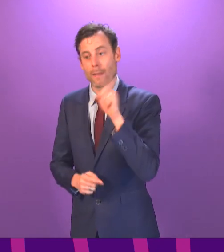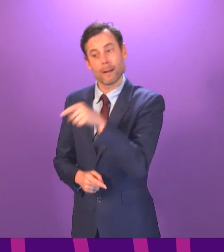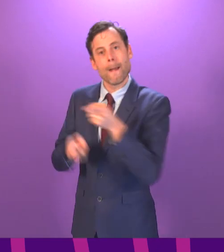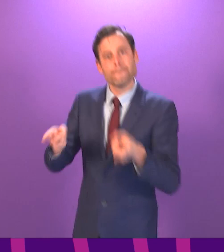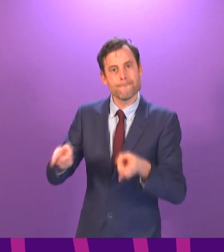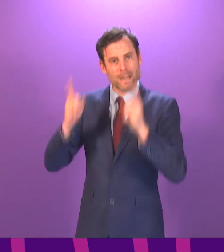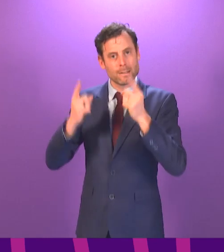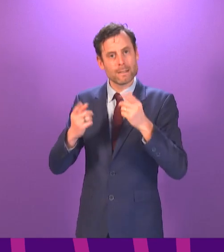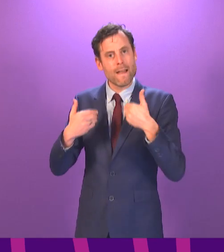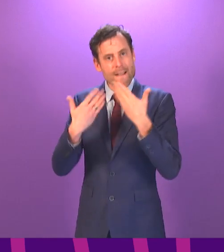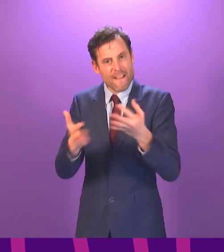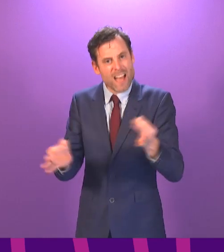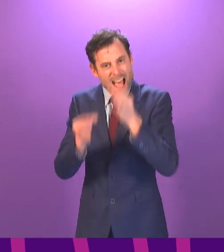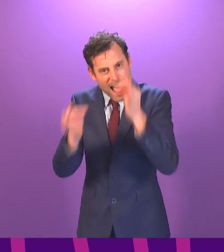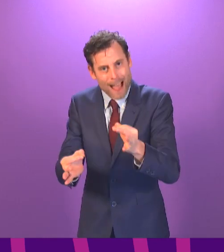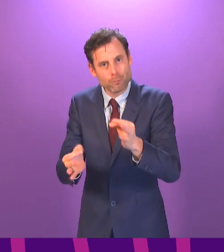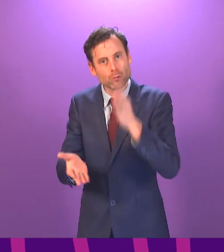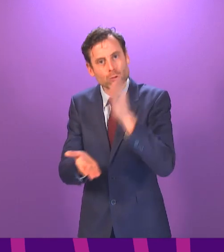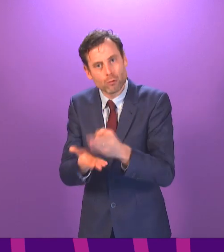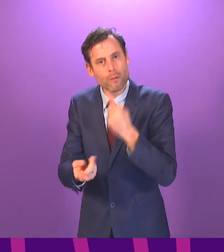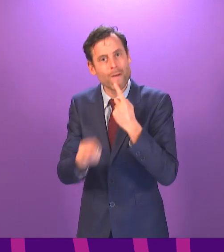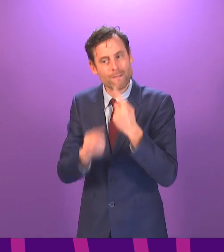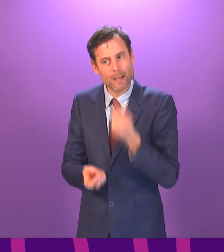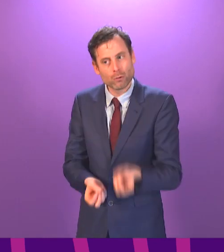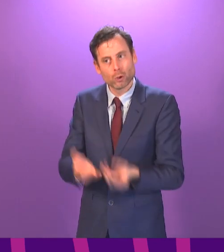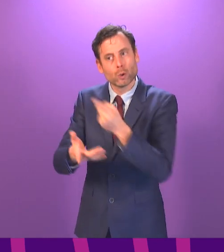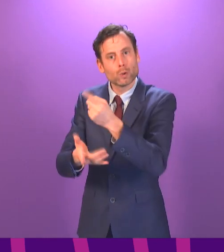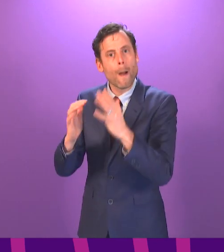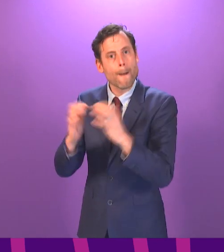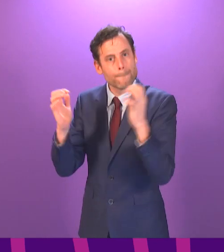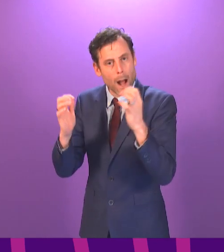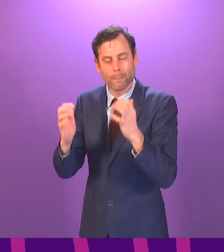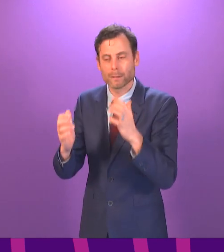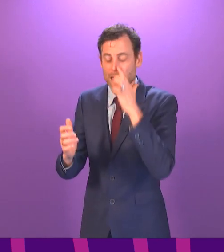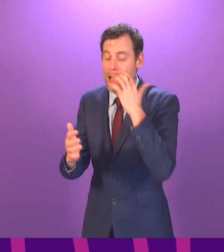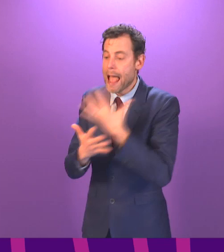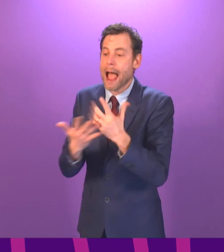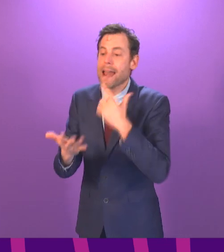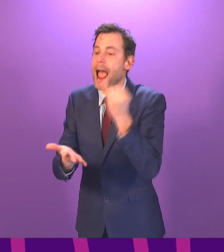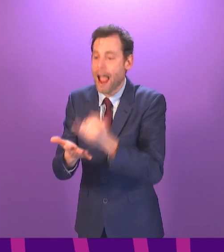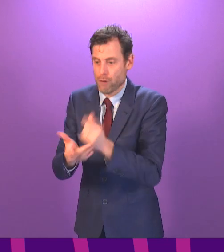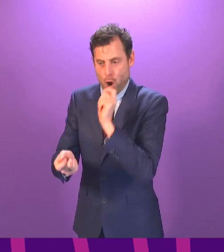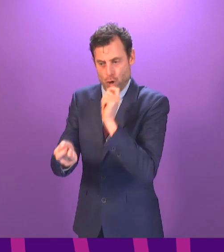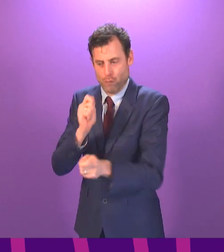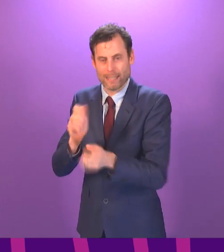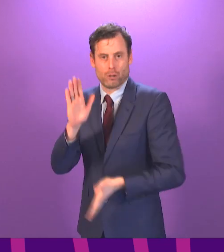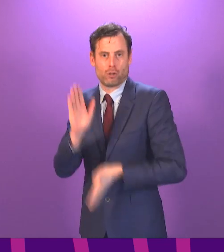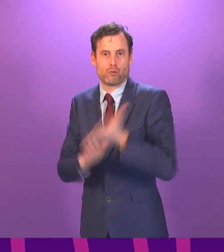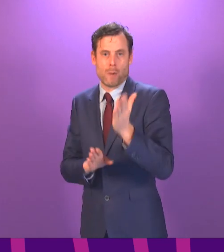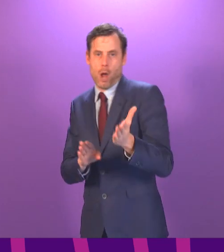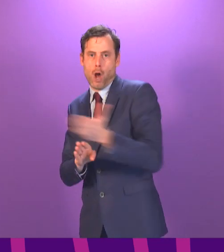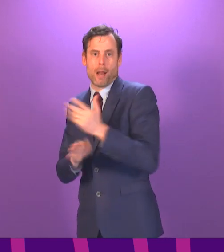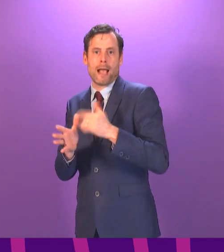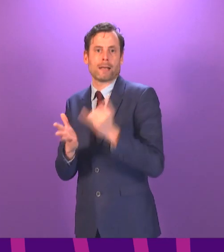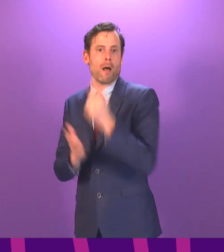ministers give accurate and truthful information to the parliament, correcting any inadvertent error at the earliest opportunities.